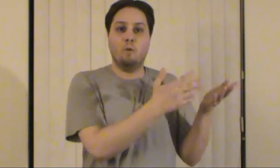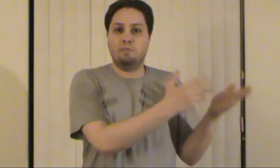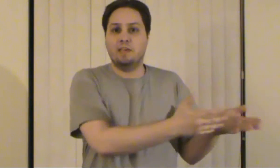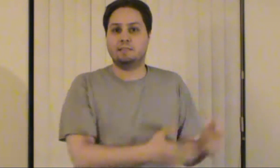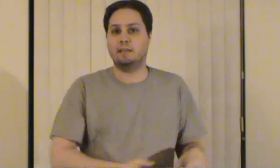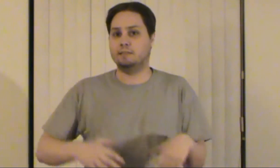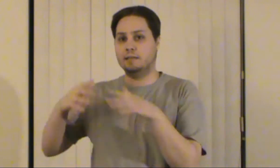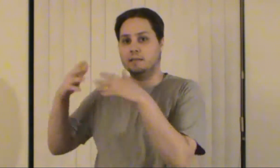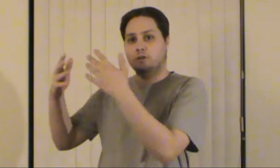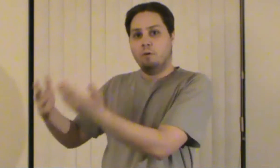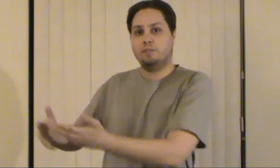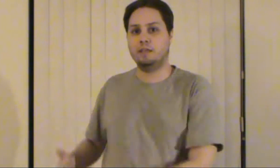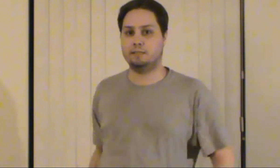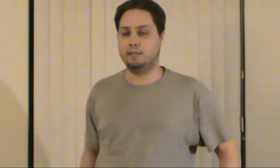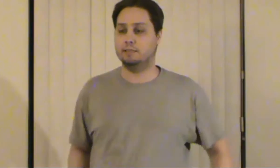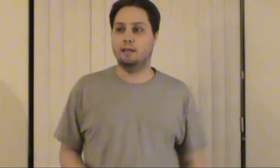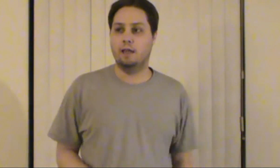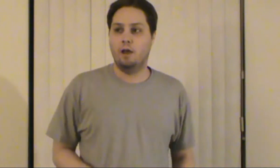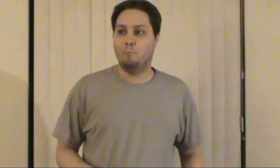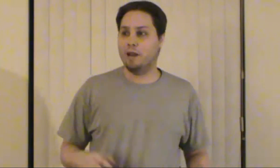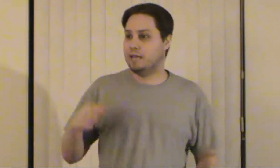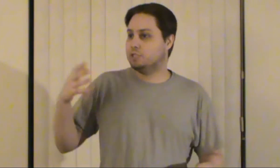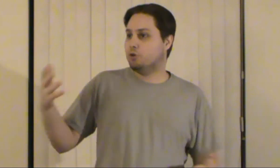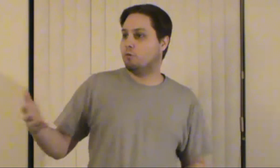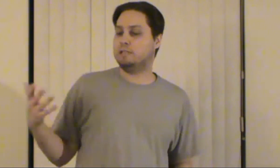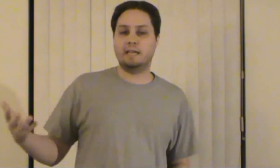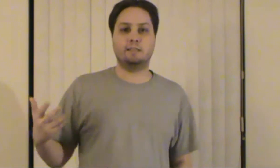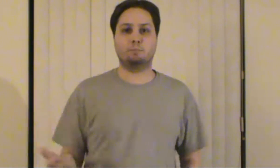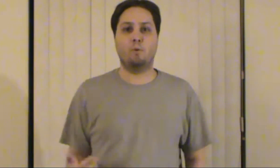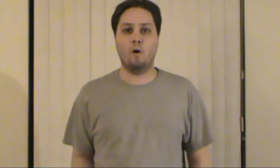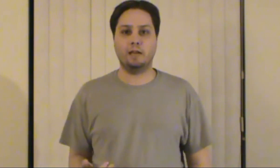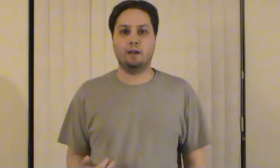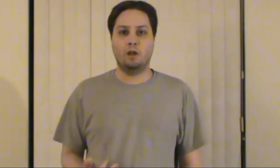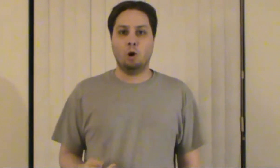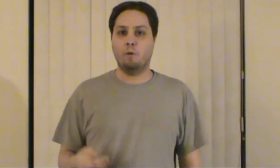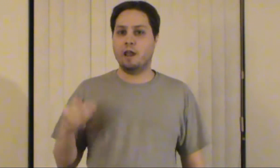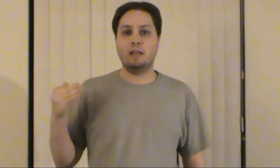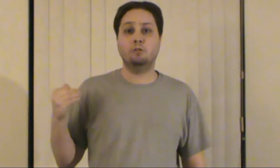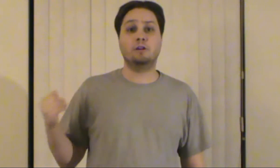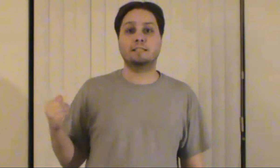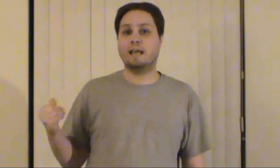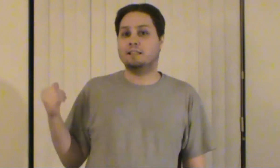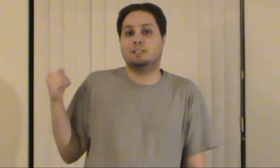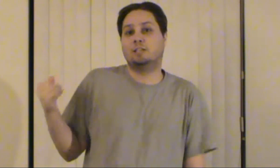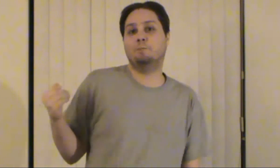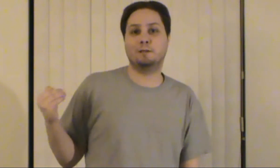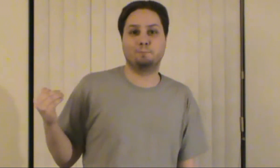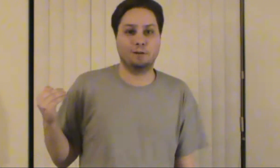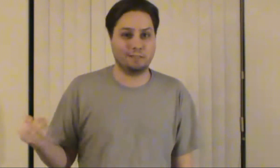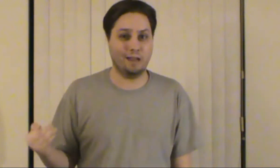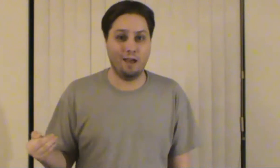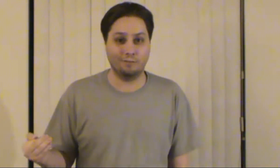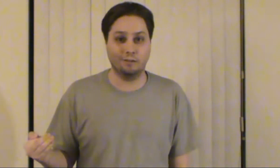know what this is and he doesn't know what this is but it gets to a ridiculous point where he looks like the stupidest person ever